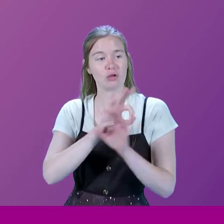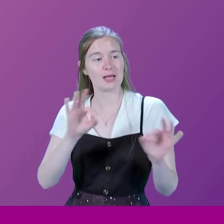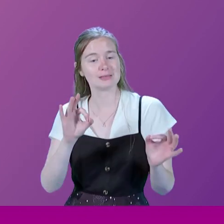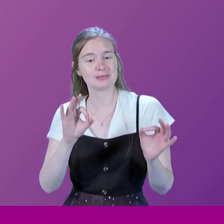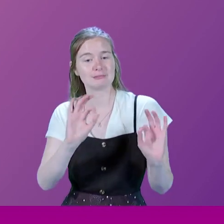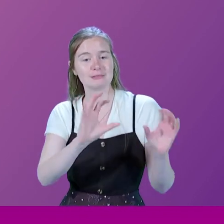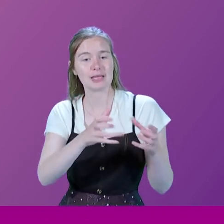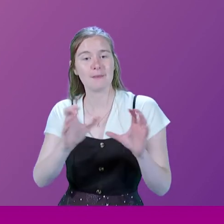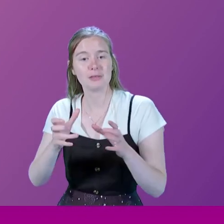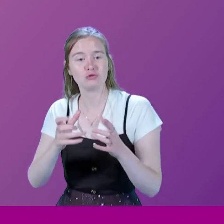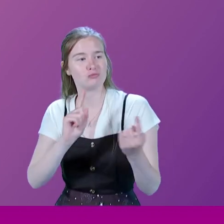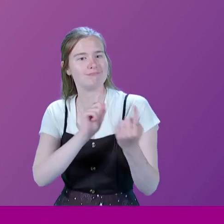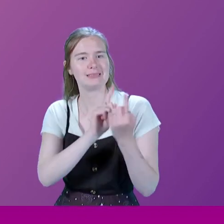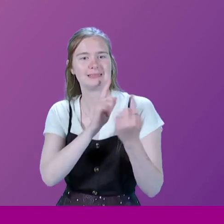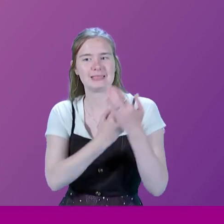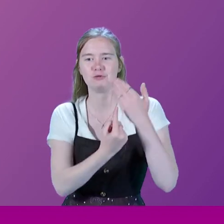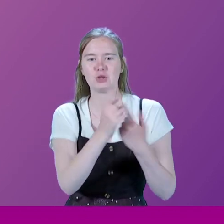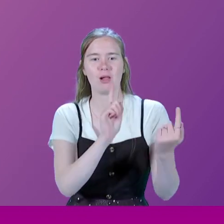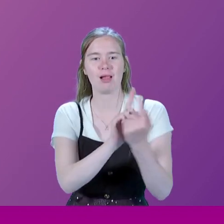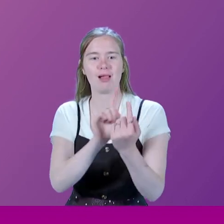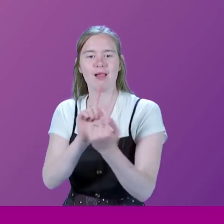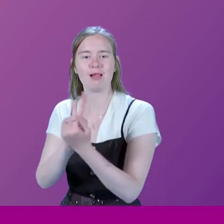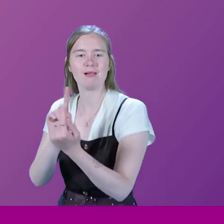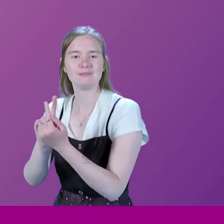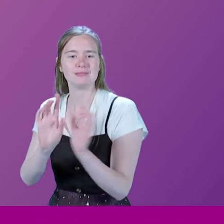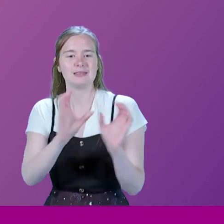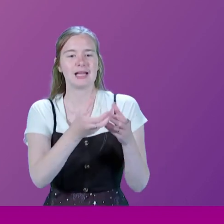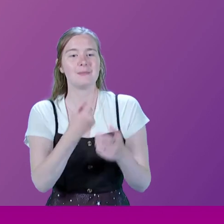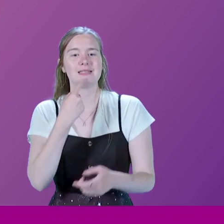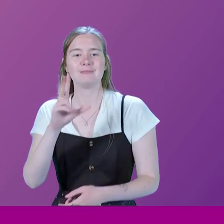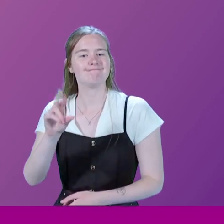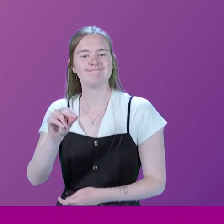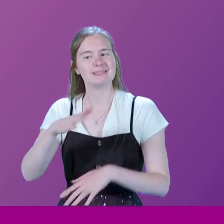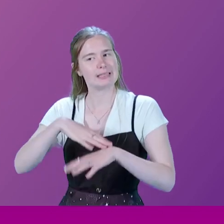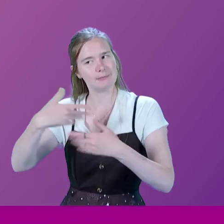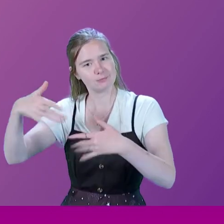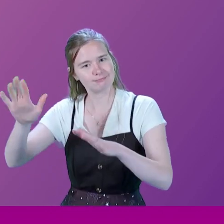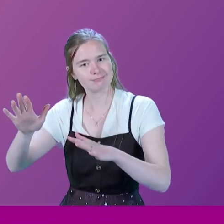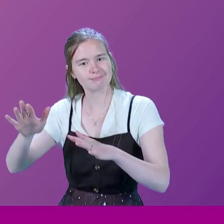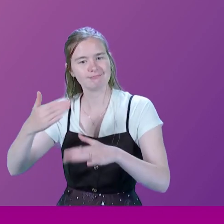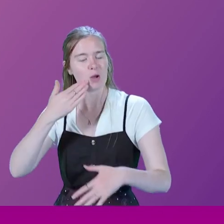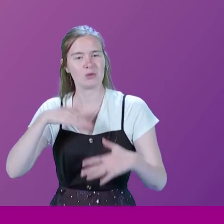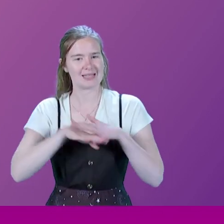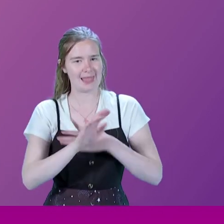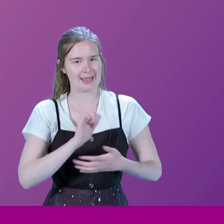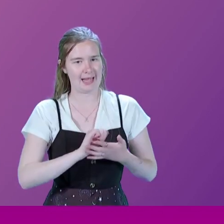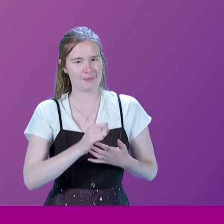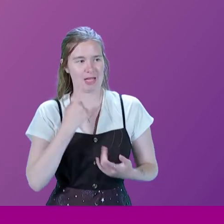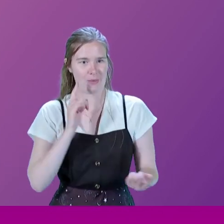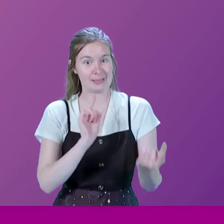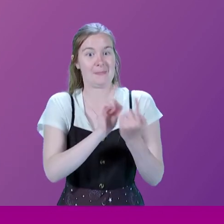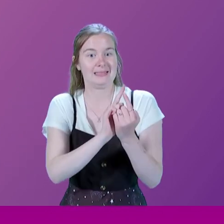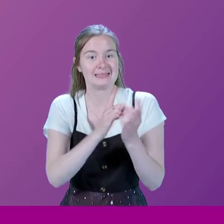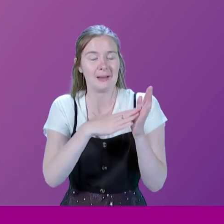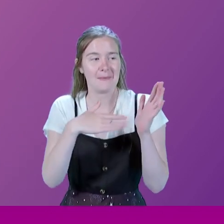member of the cabinet to see her individually. And each member of the cabinet told her that it was time to go. I wasn't yet in the cabinet. And I went to see her.